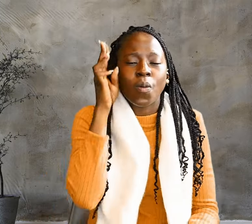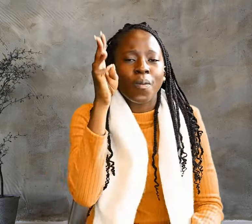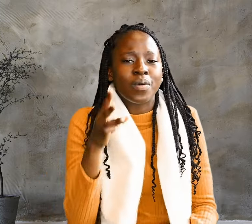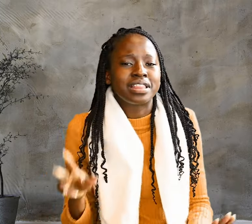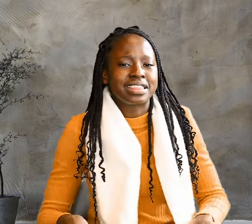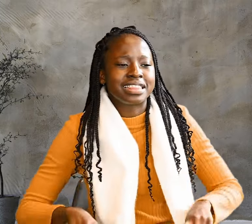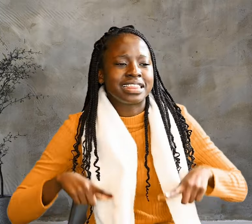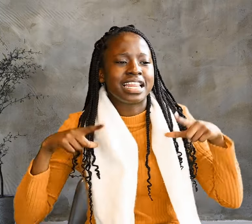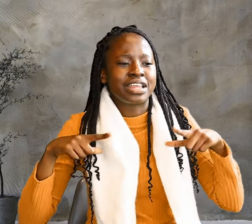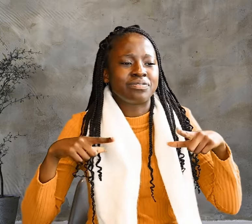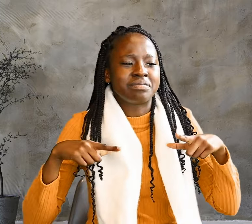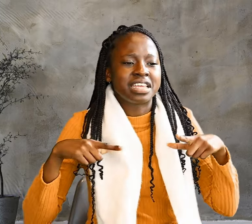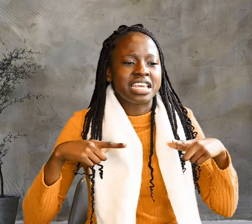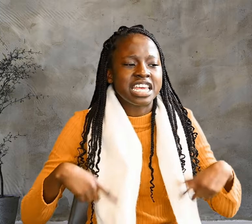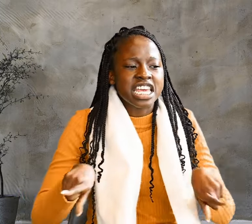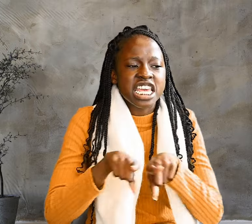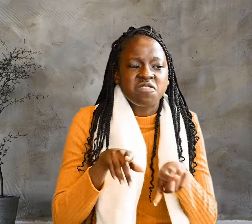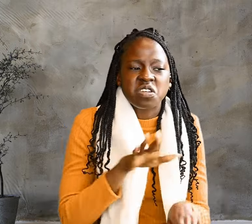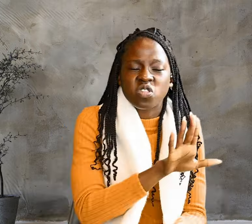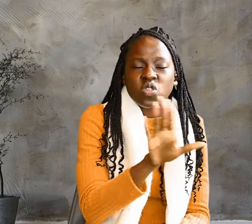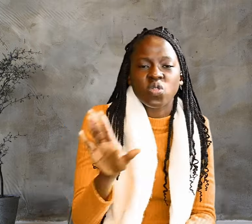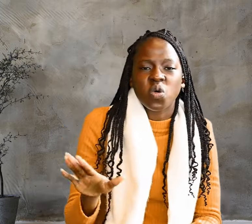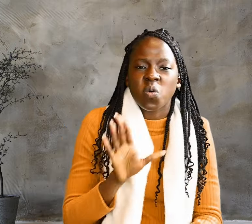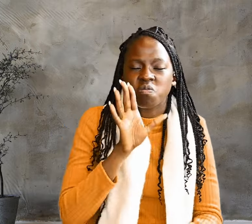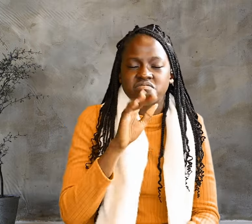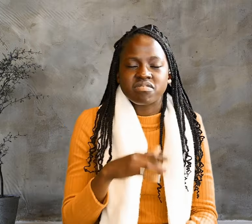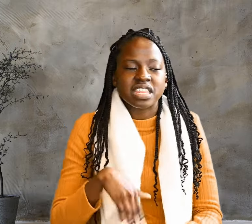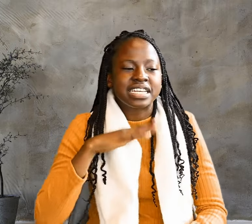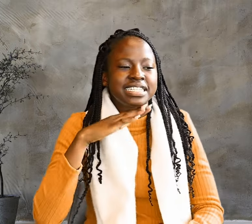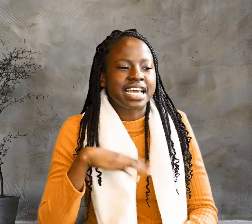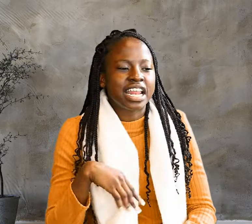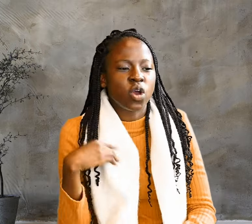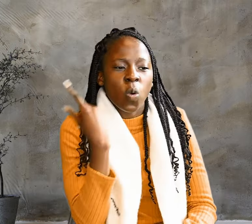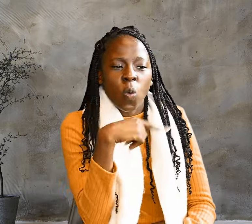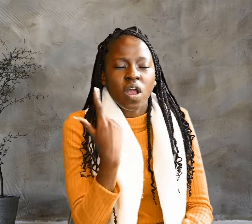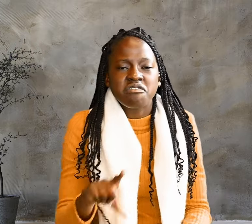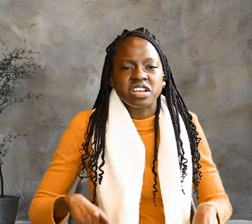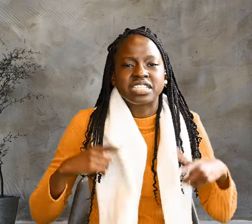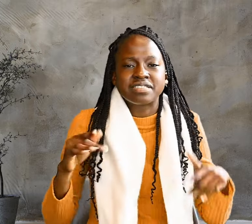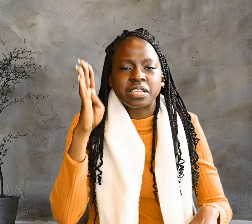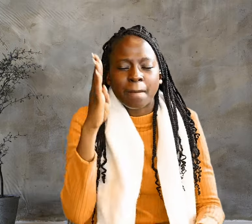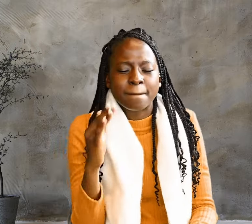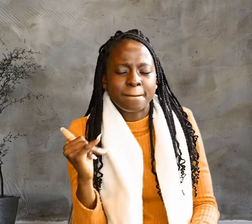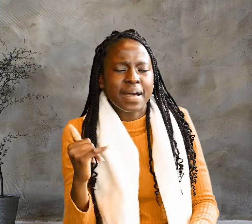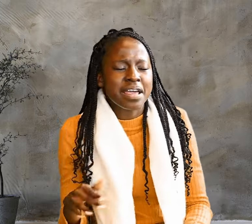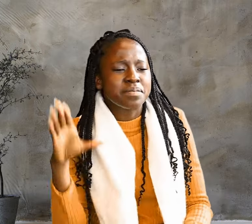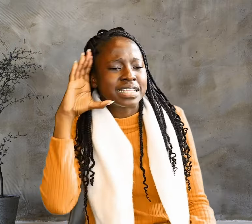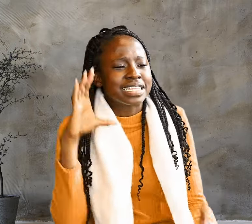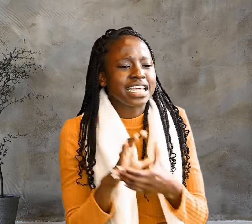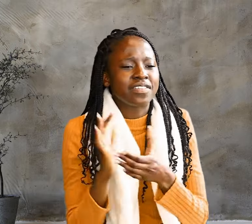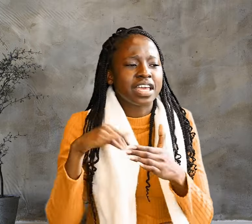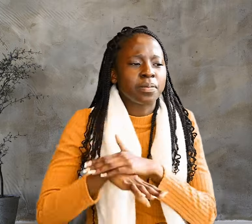even though they die. And whoever lives by believing in me will never die.